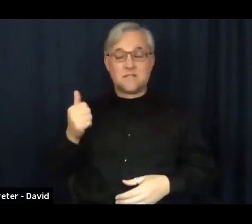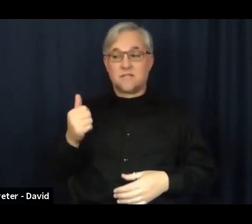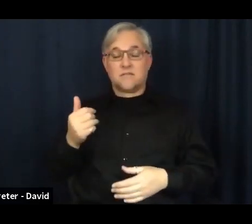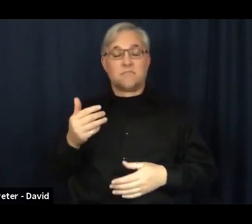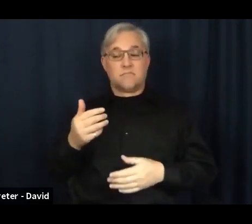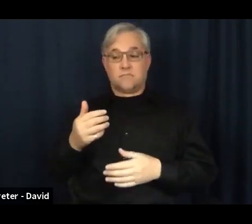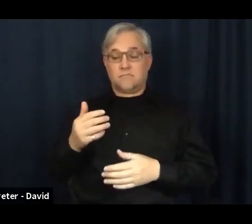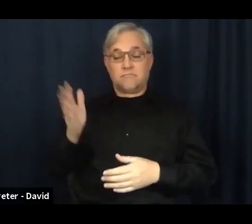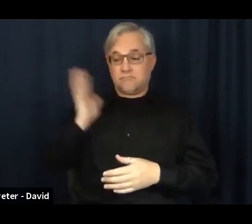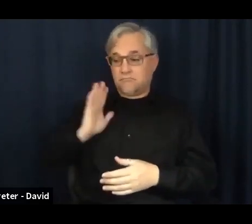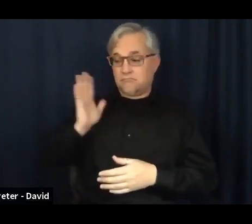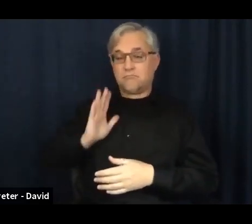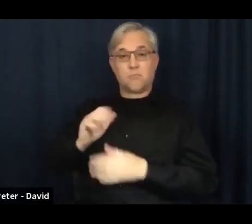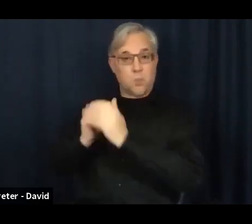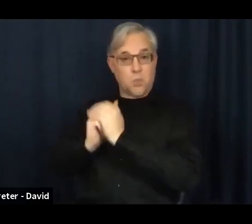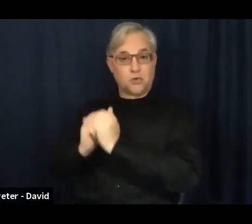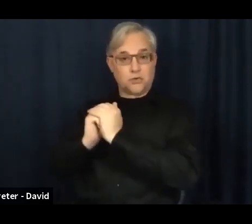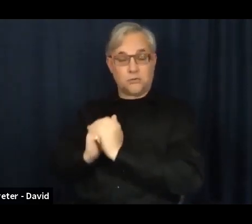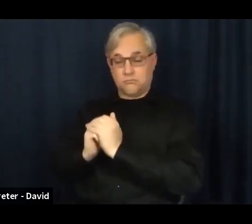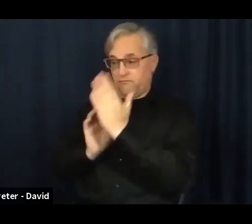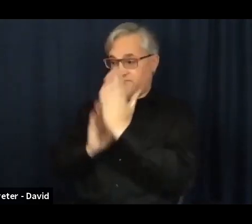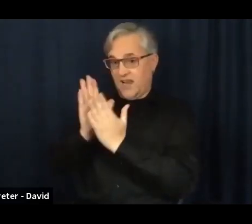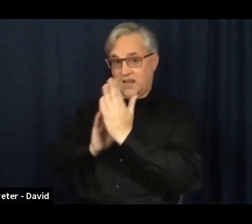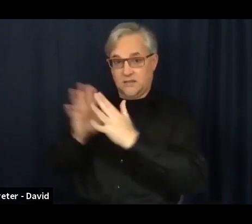lot different than preparing worship when we're in person.